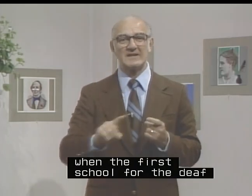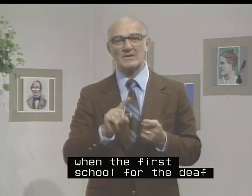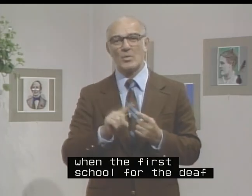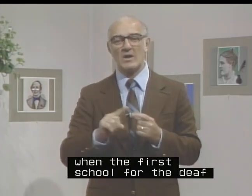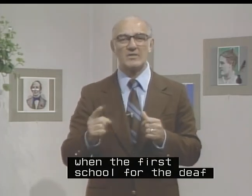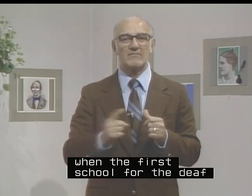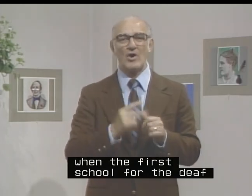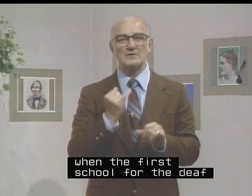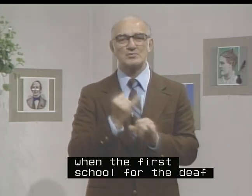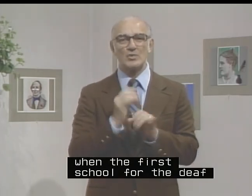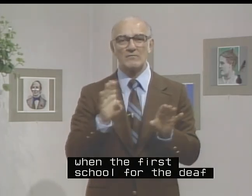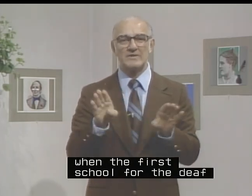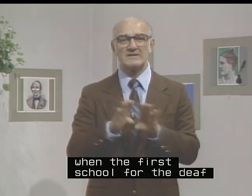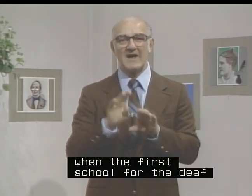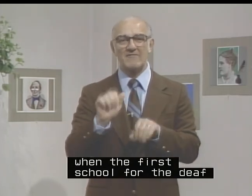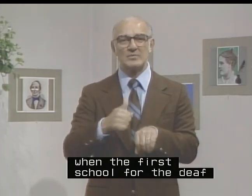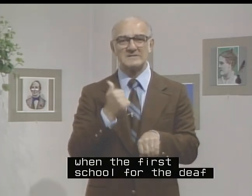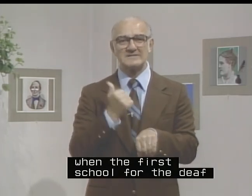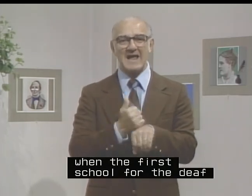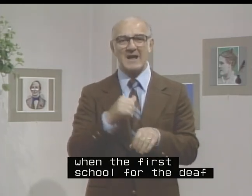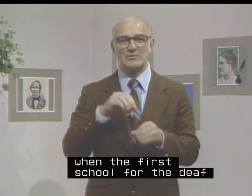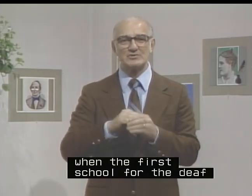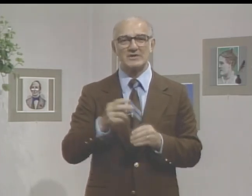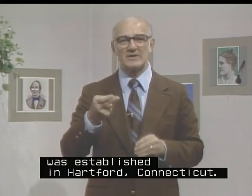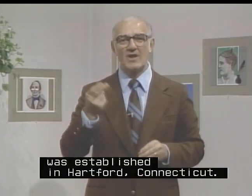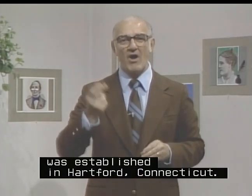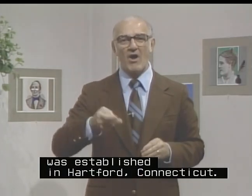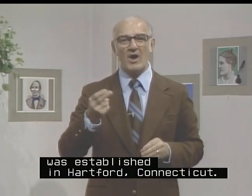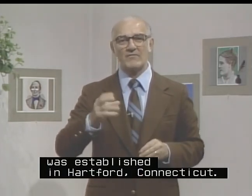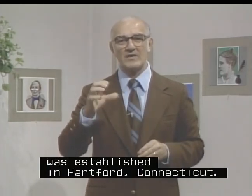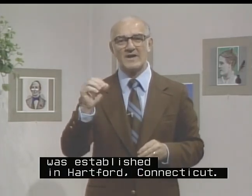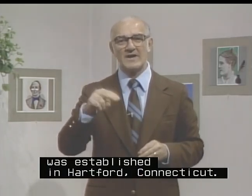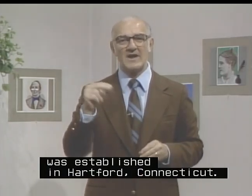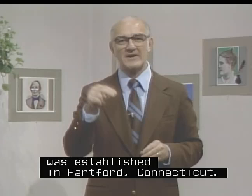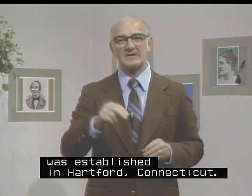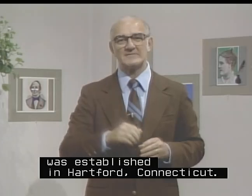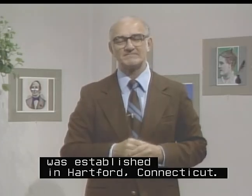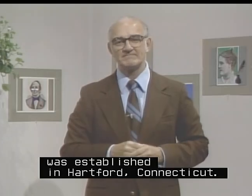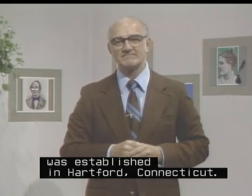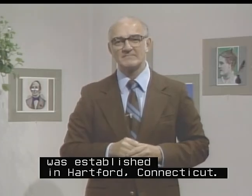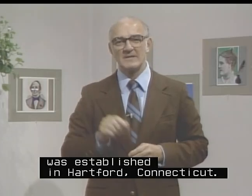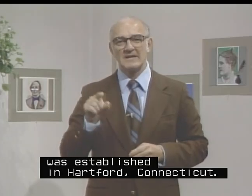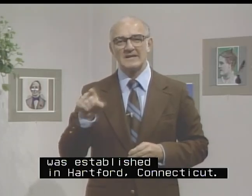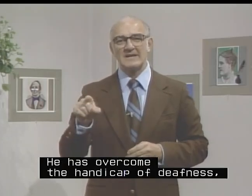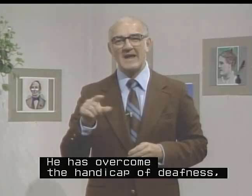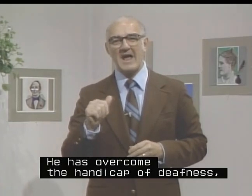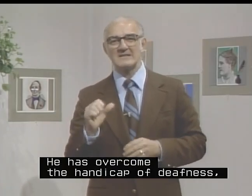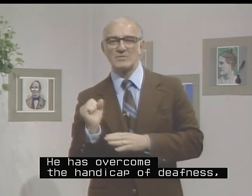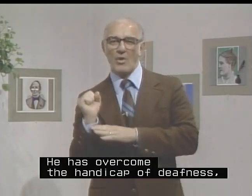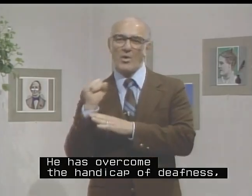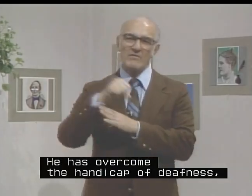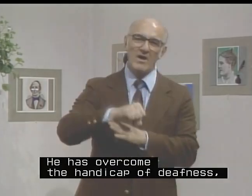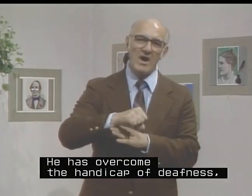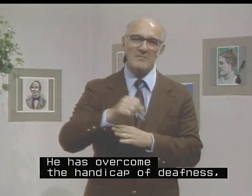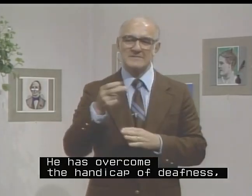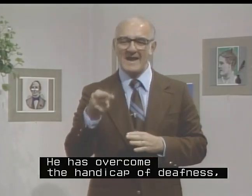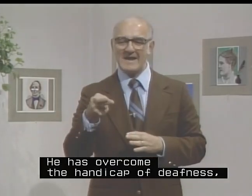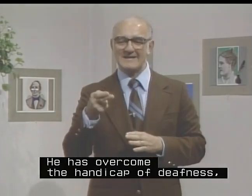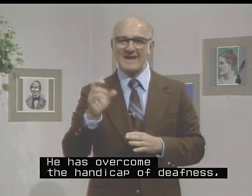when the First School for the Deaf was established in Hartford, Connecticut. He has overcome the handicap